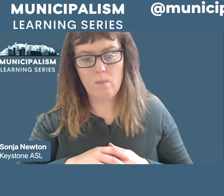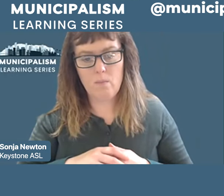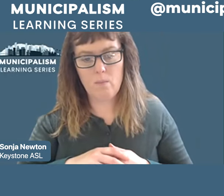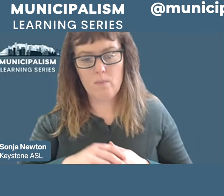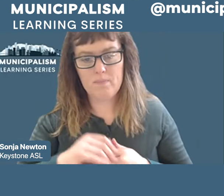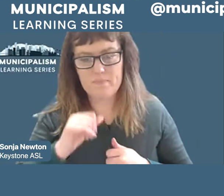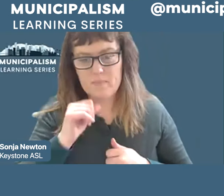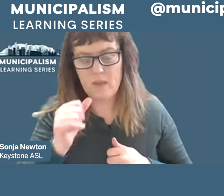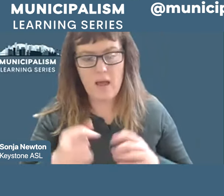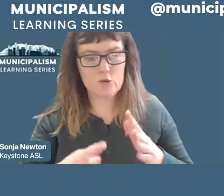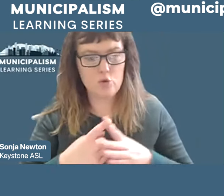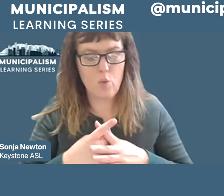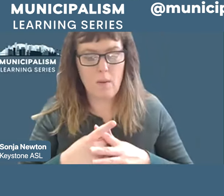the